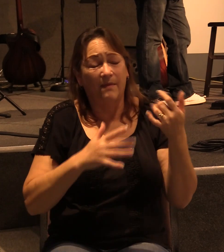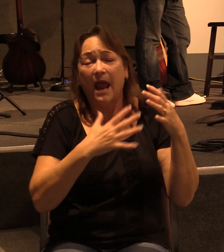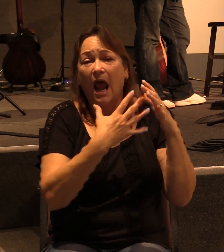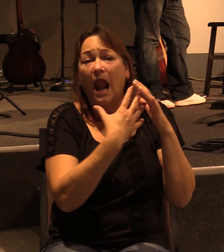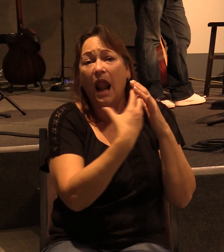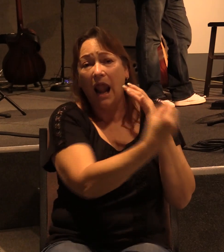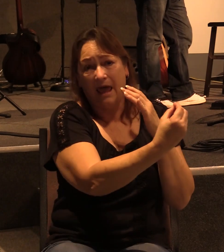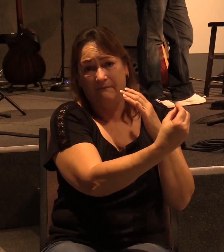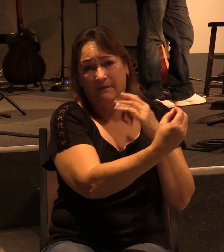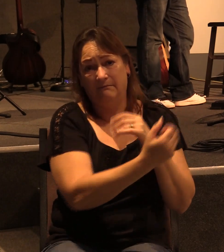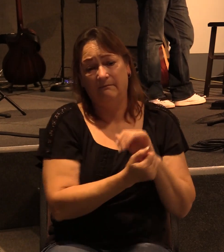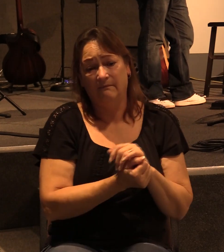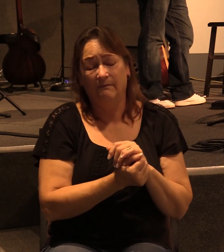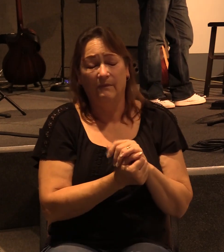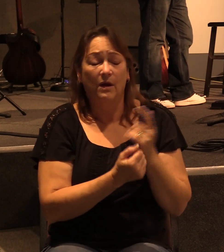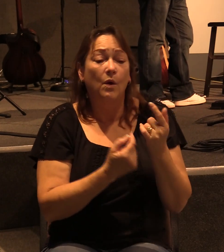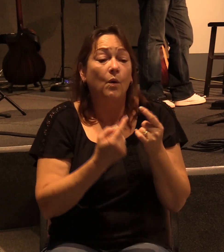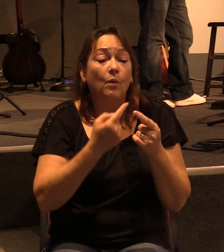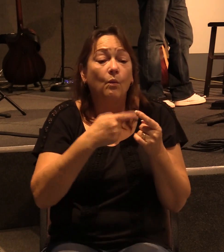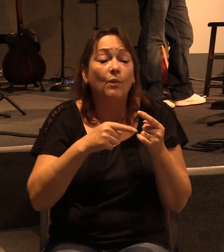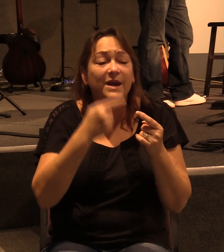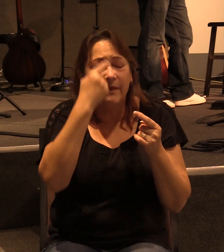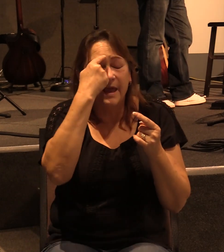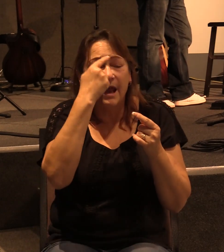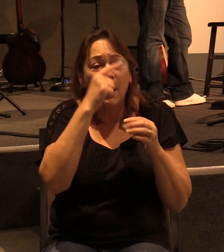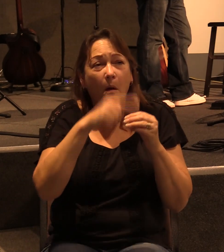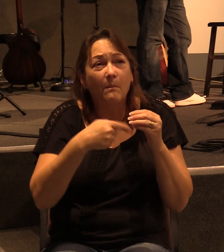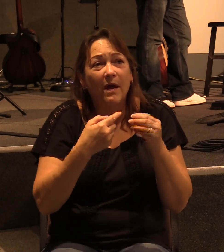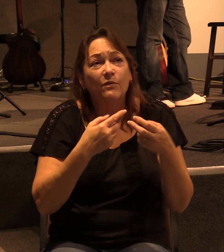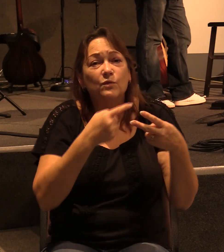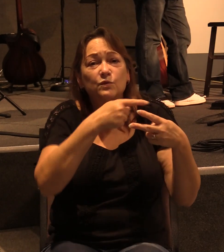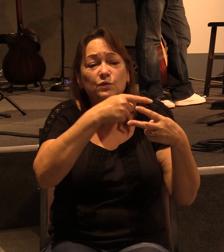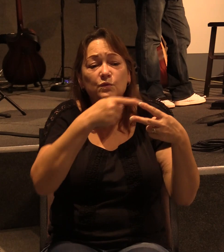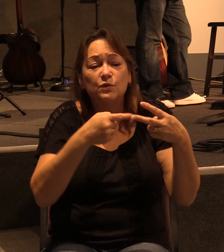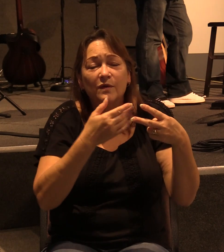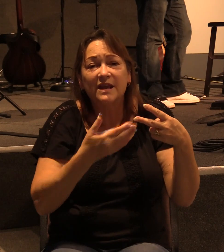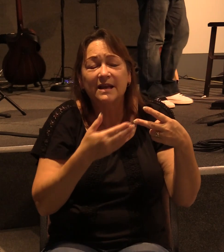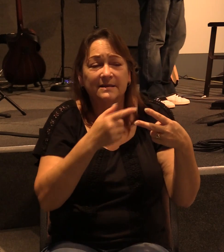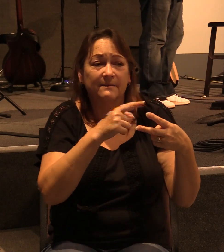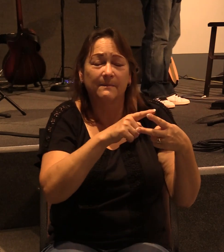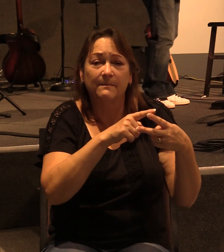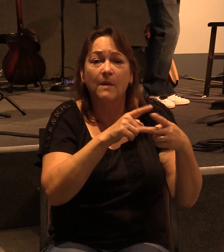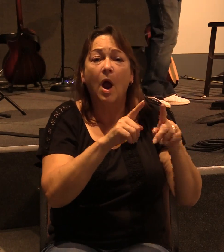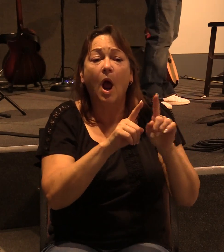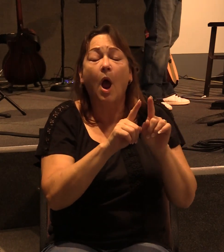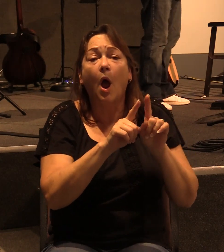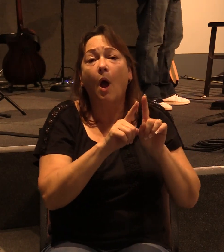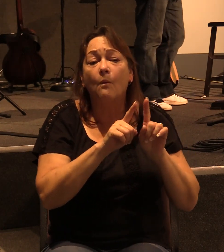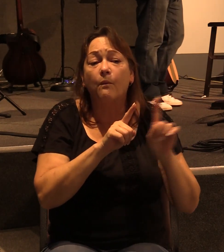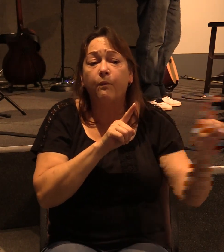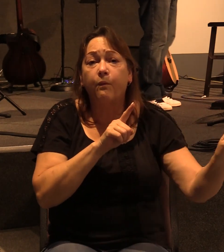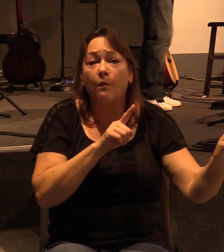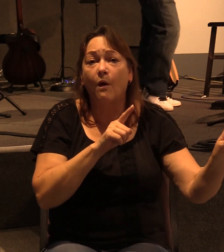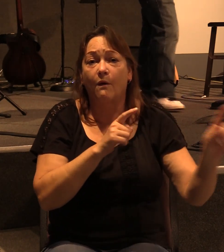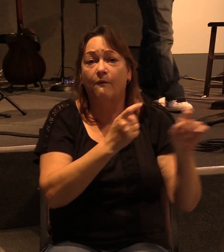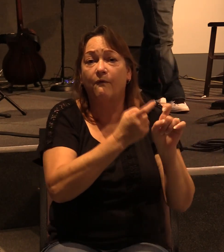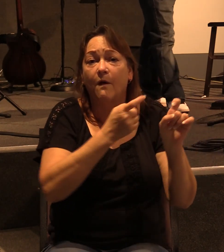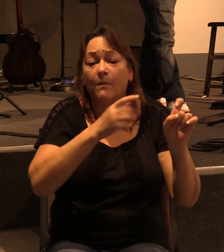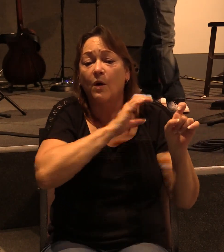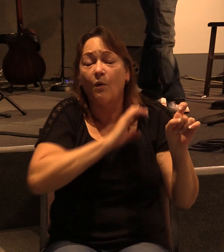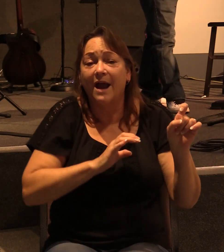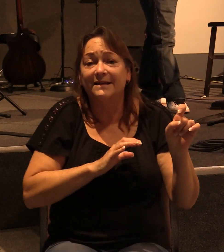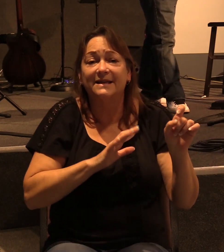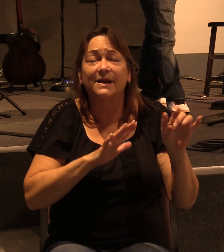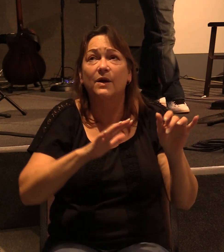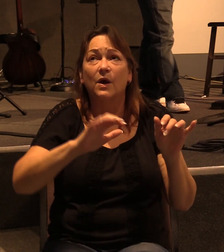away from grace. And so you think about those two things. Alienated from Christ and falling away from God's grace.